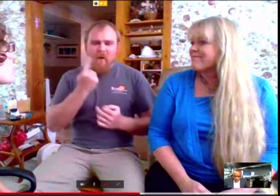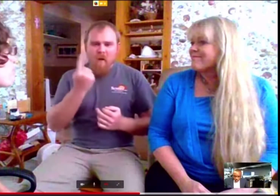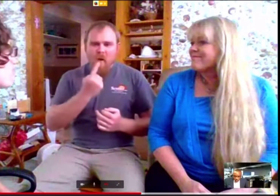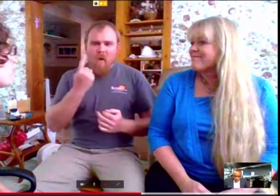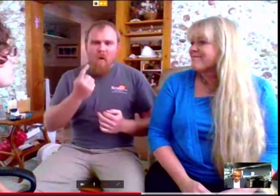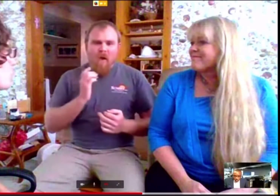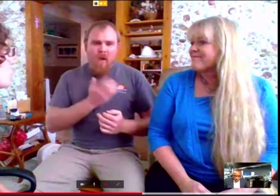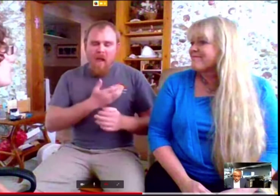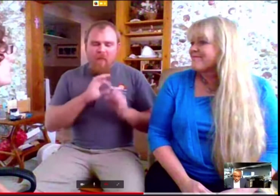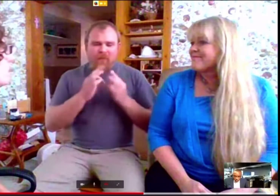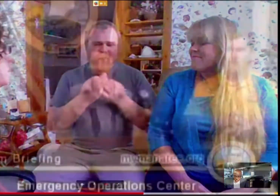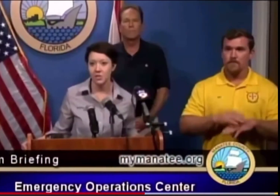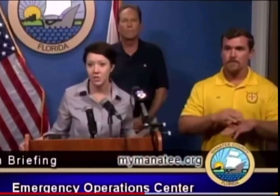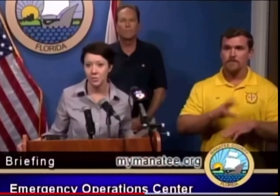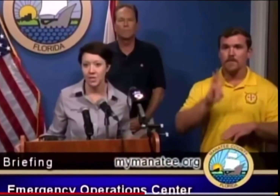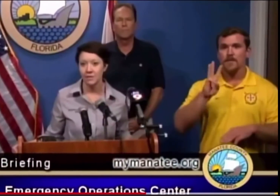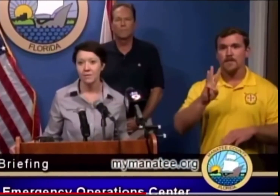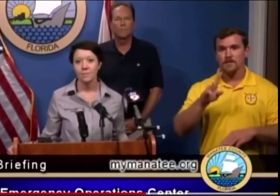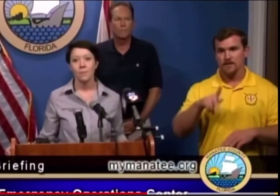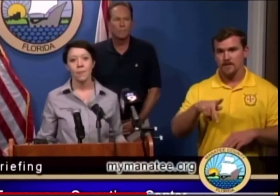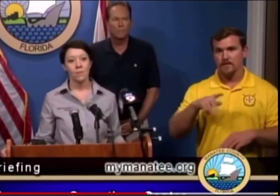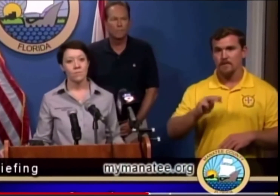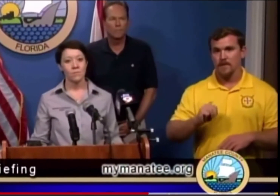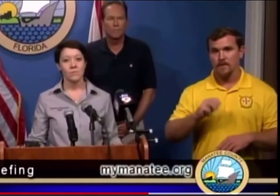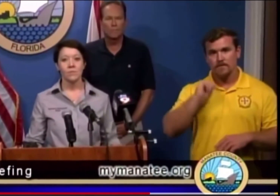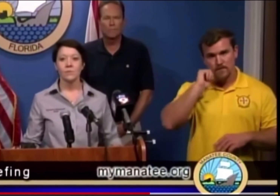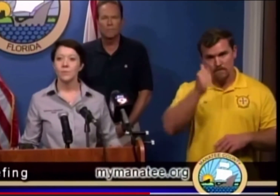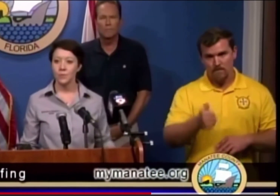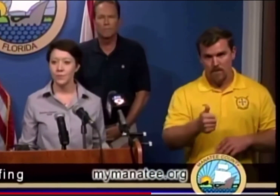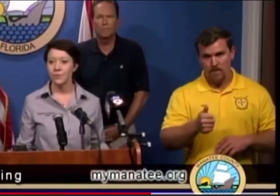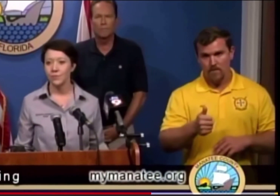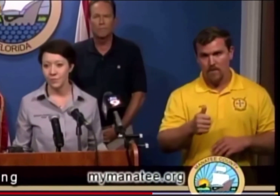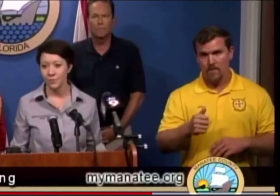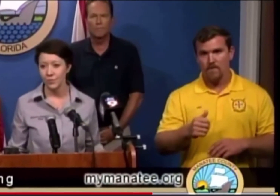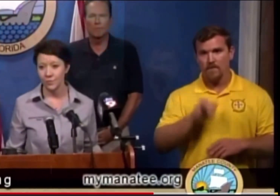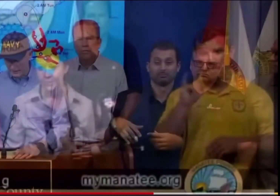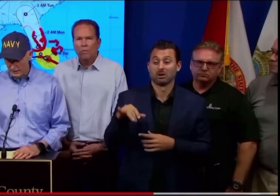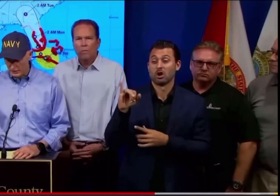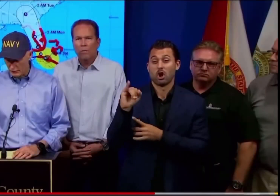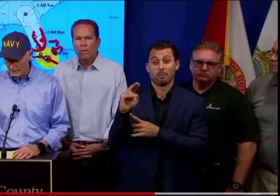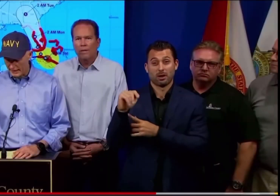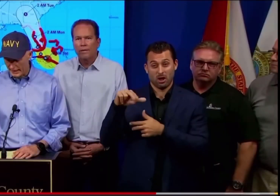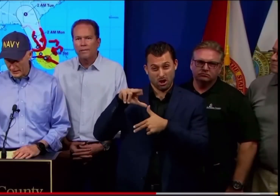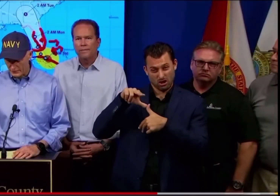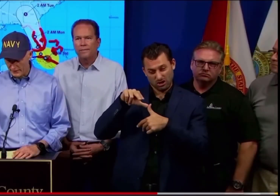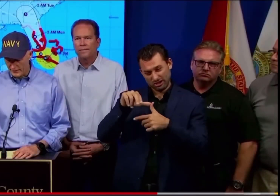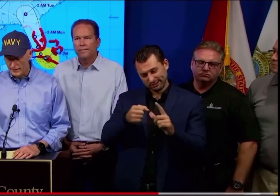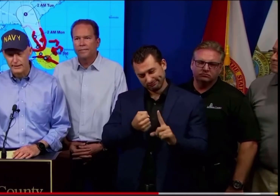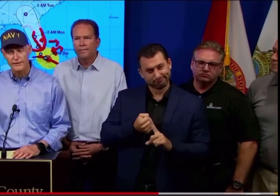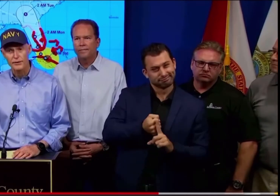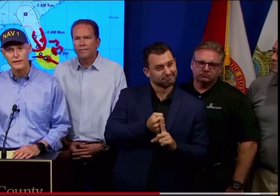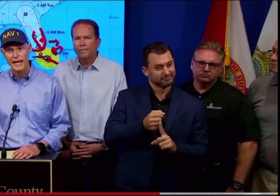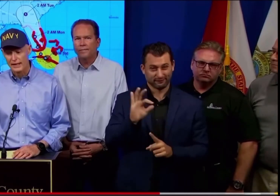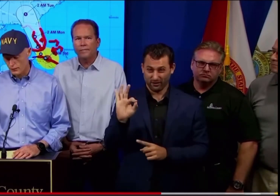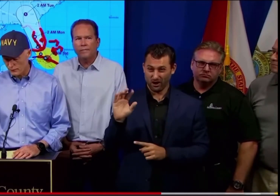family alone. Unlike Marshall Green, another sign language expert is being praised for his Hurricane Irma work.